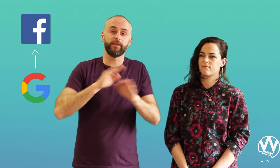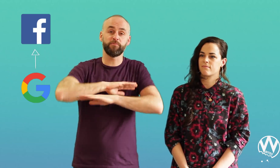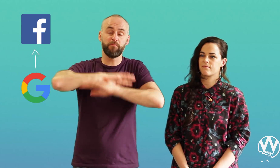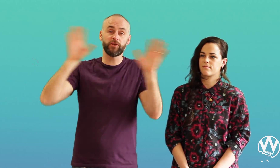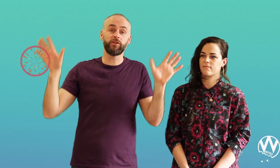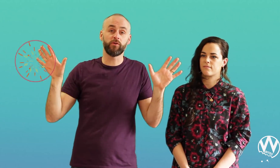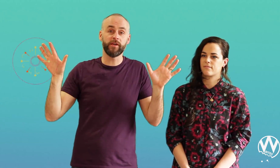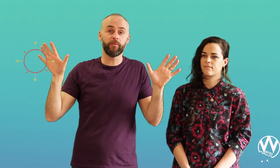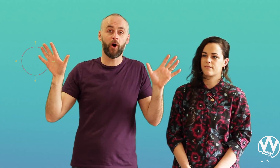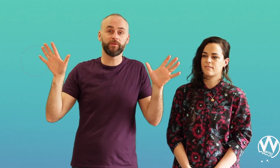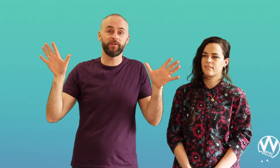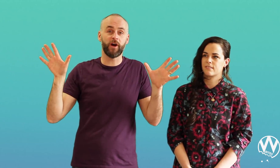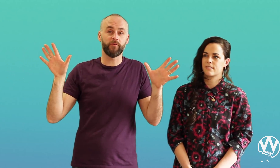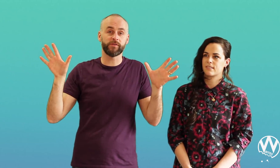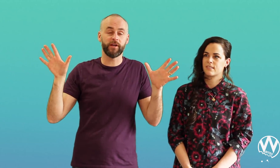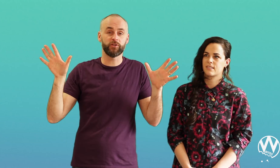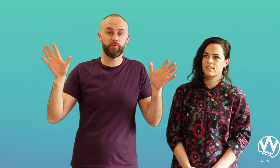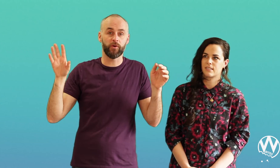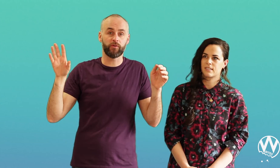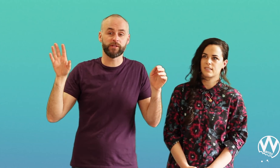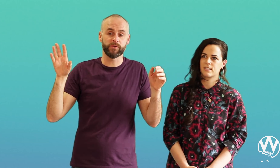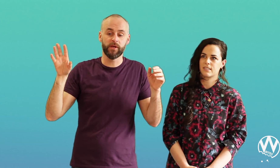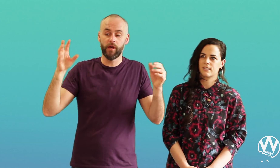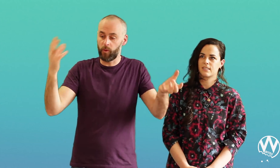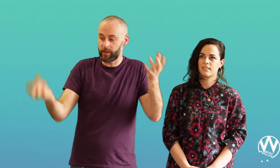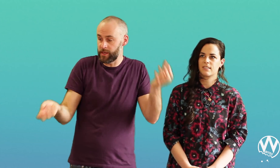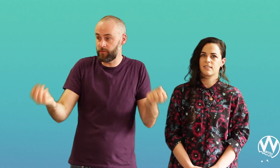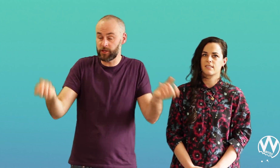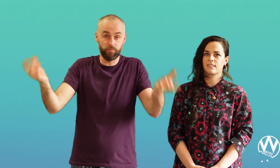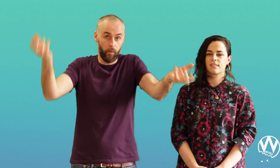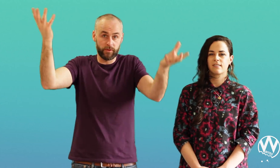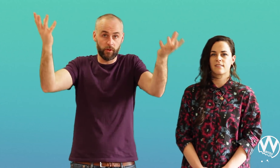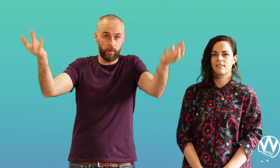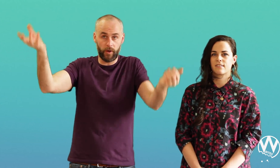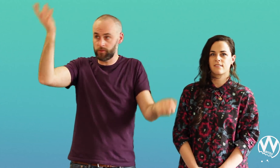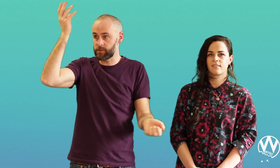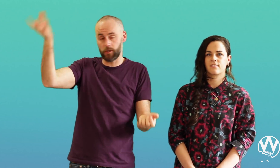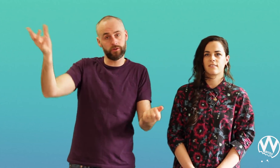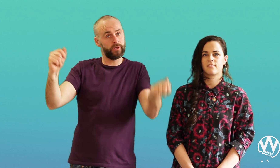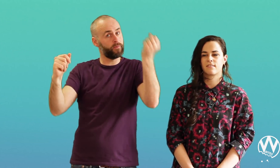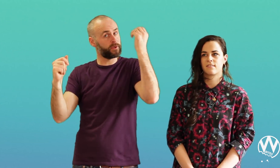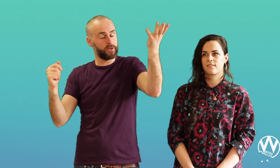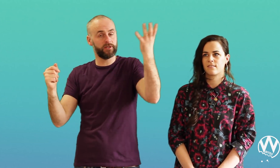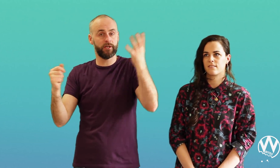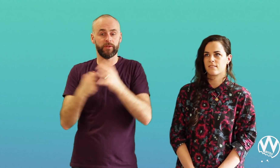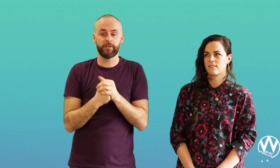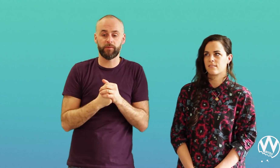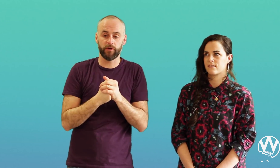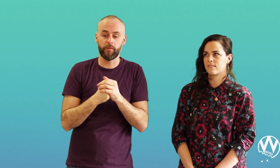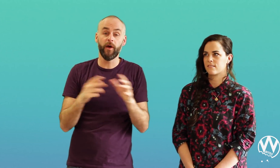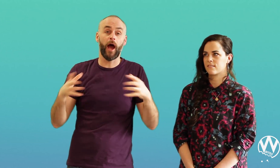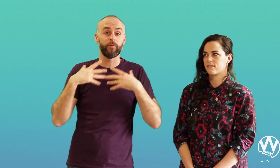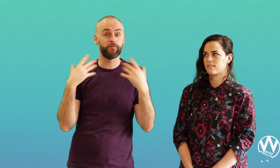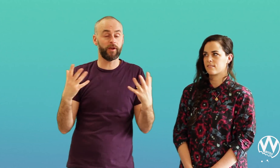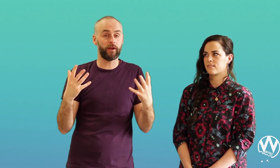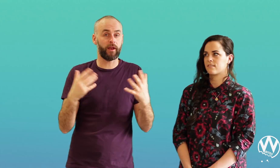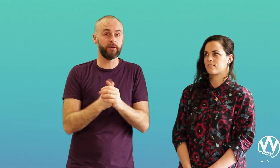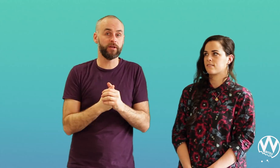had this magic eureka moment in the office there just before Christmas, where the innovation bubbled up on both the social team and the search team at the same time, and we figured it out.